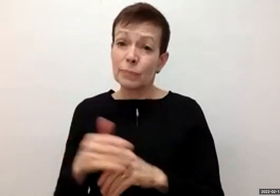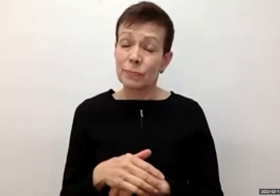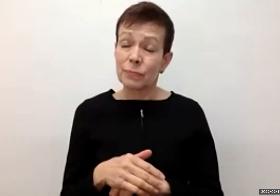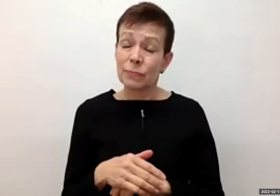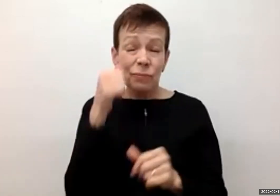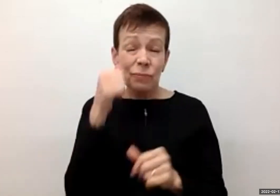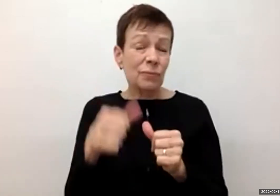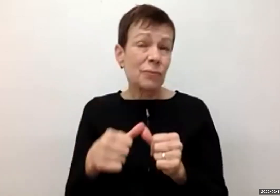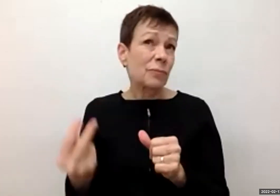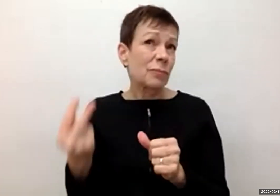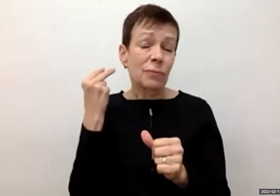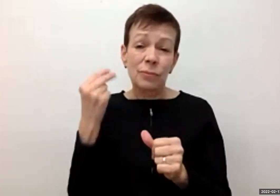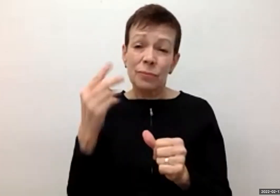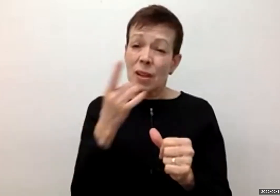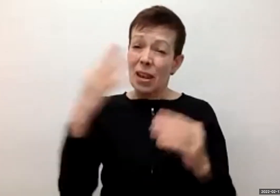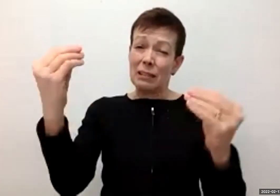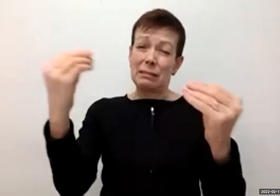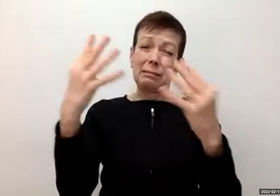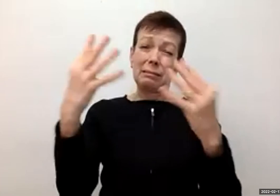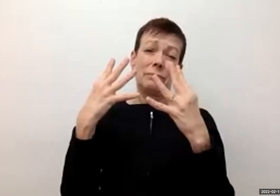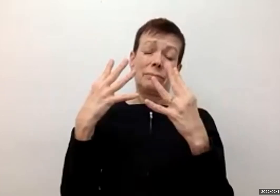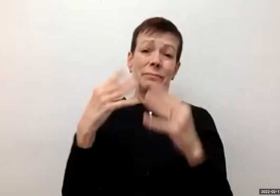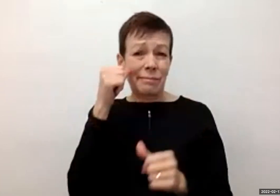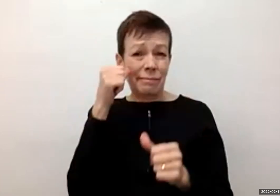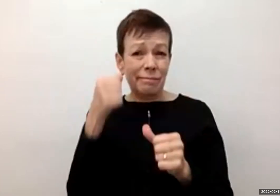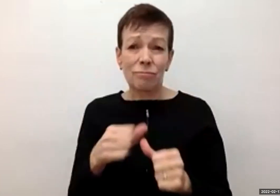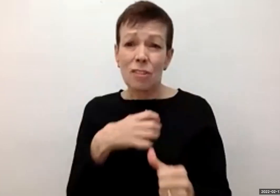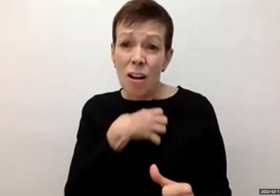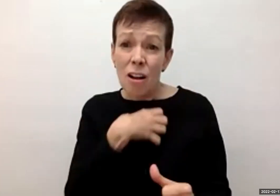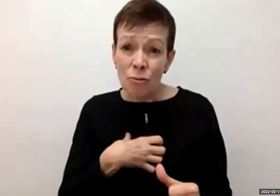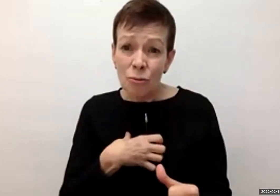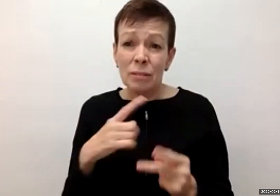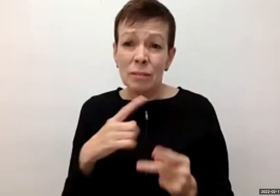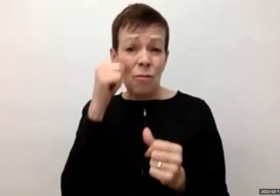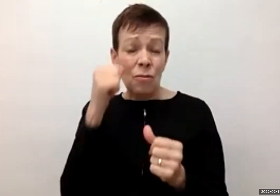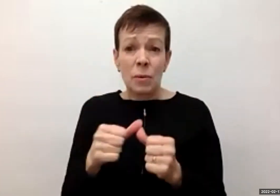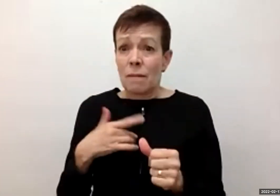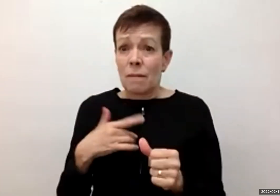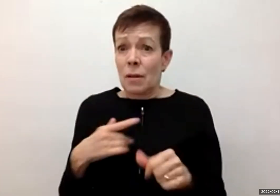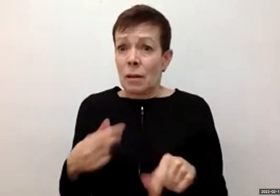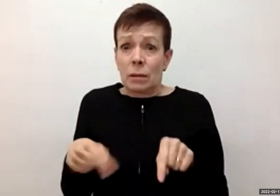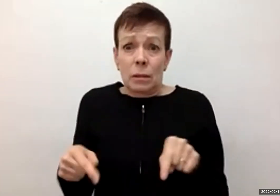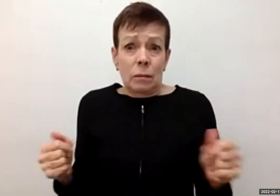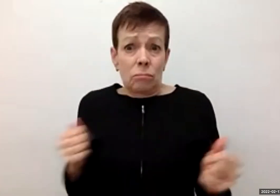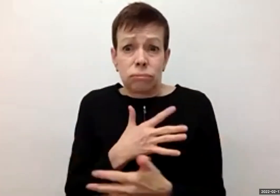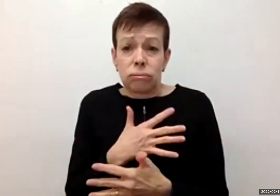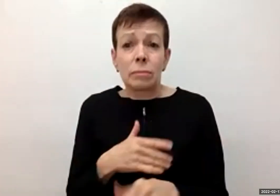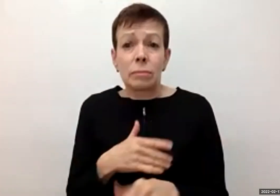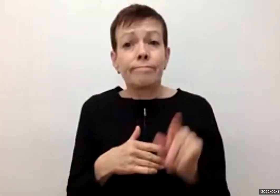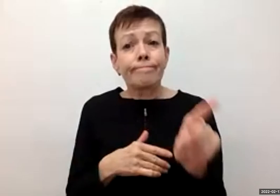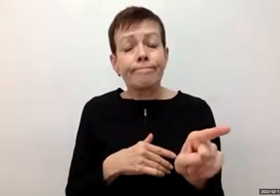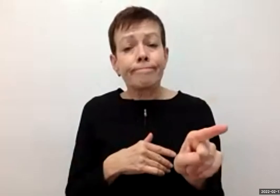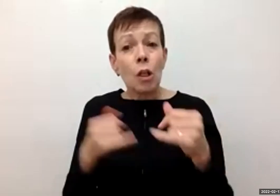lights. I remember being hungry. I remember feeling panic. The border officers were uncooperative and aggressive.